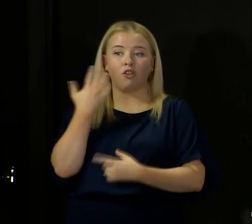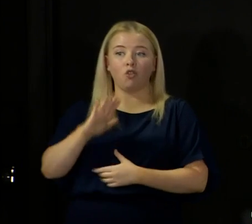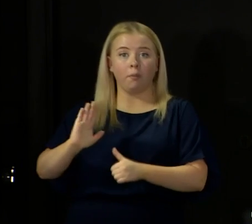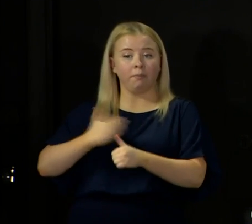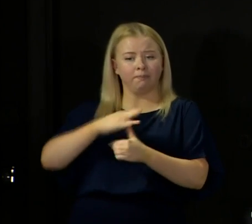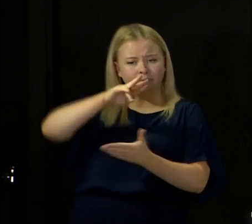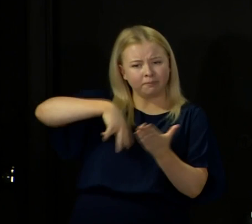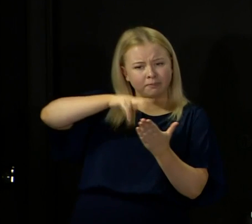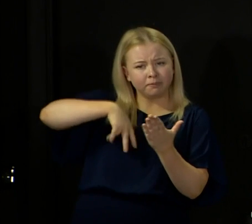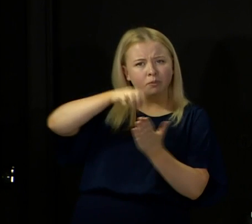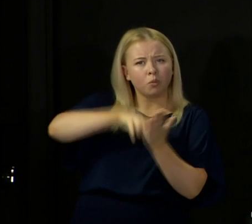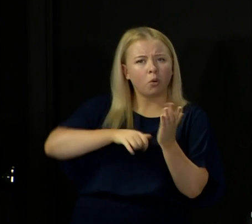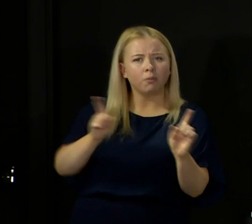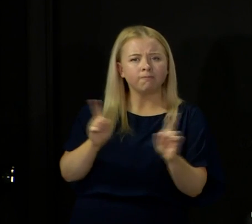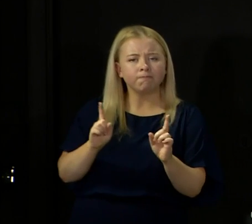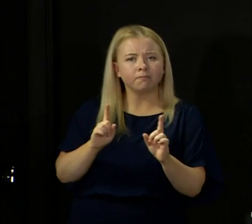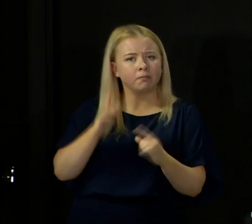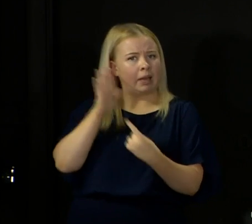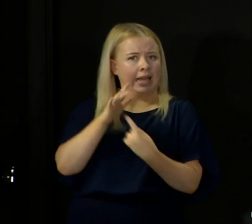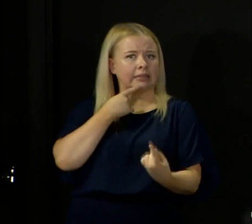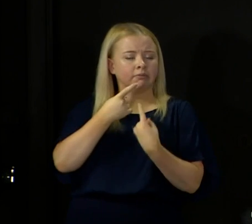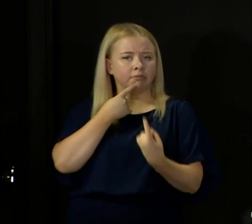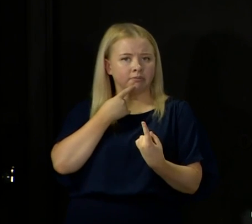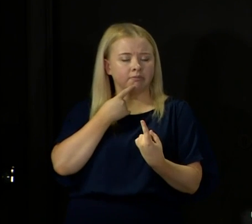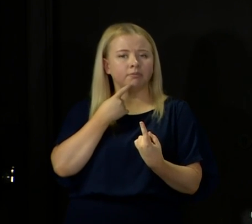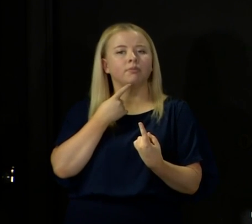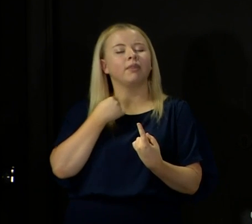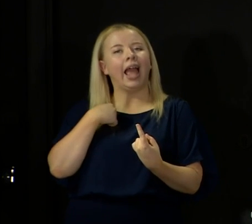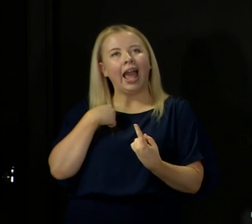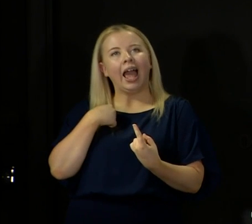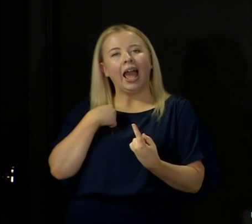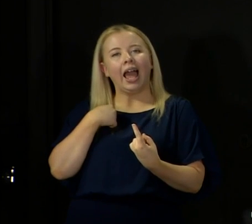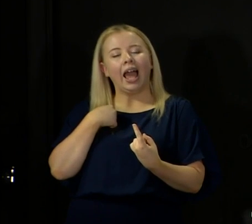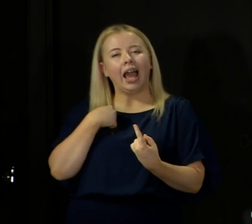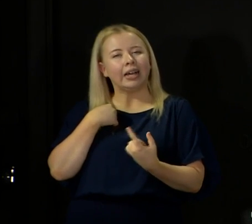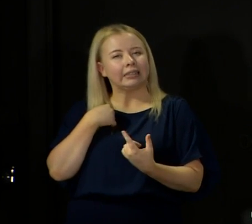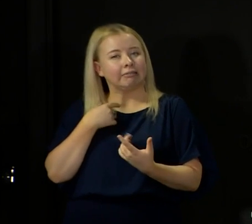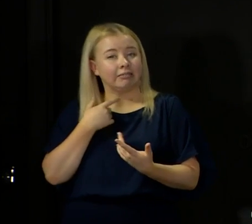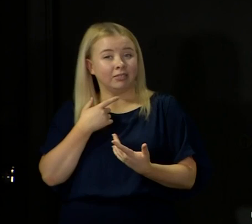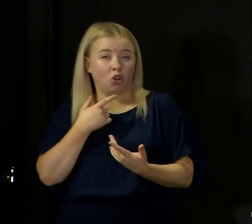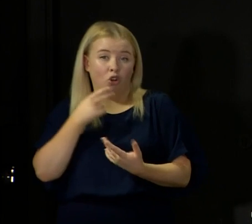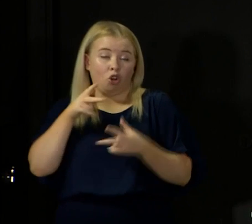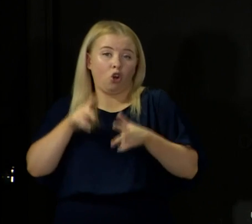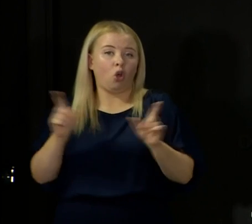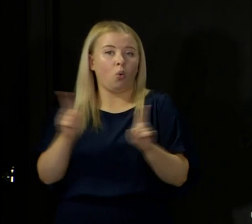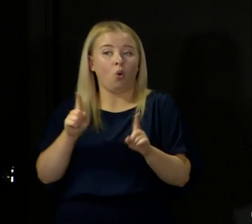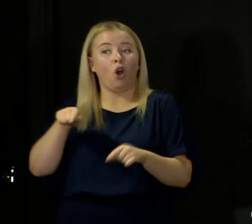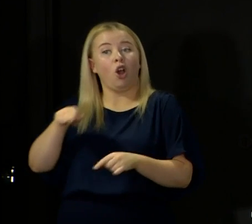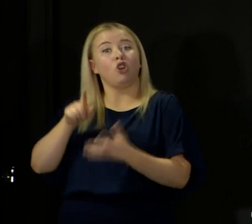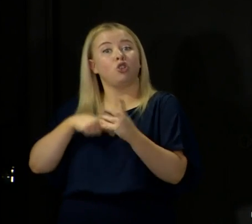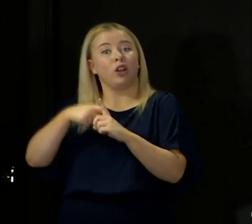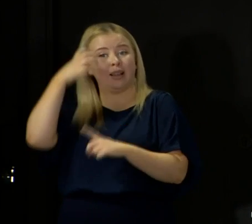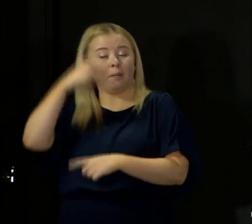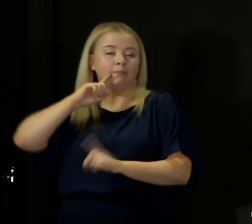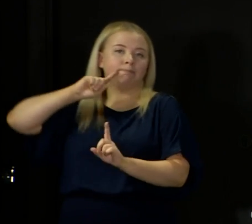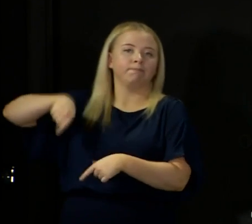this report would be what I think could possibly be described as negligence on the part of the UK government in the face of